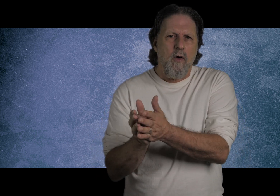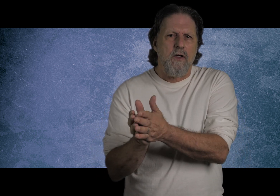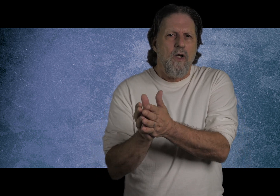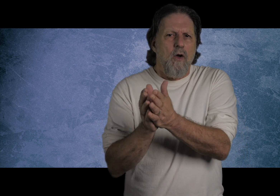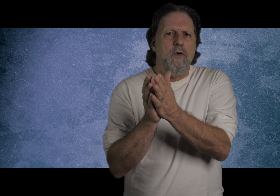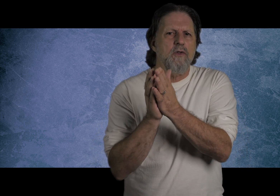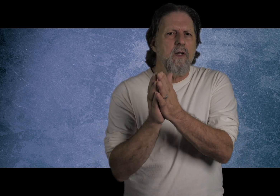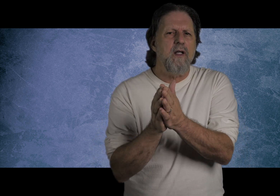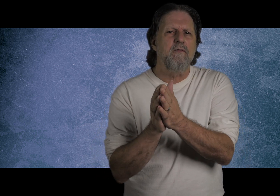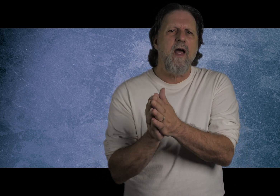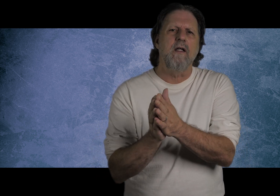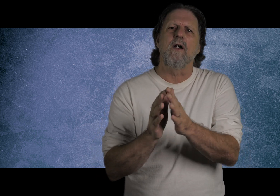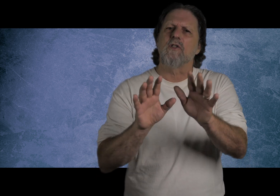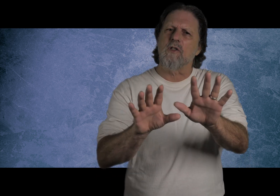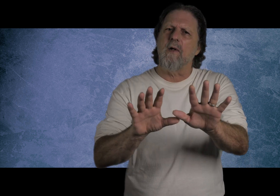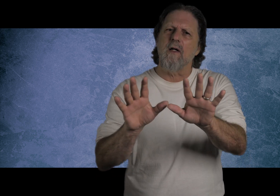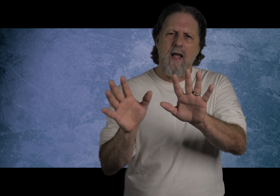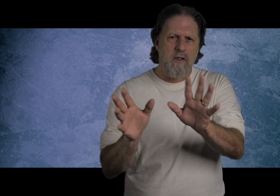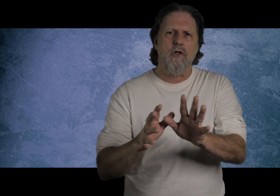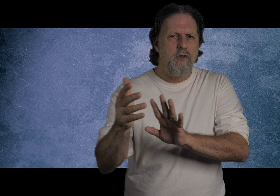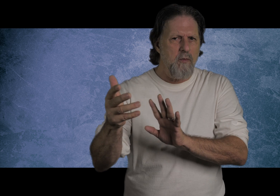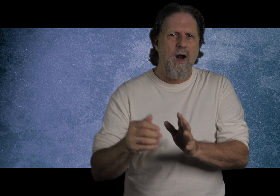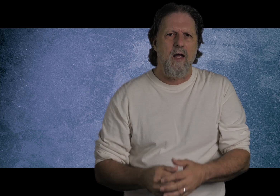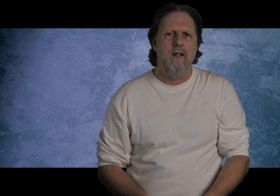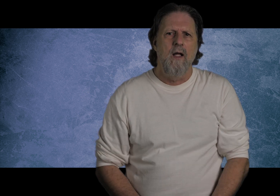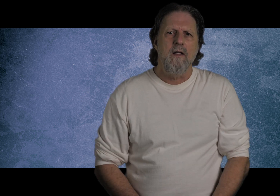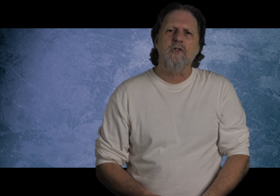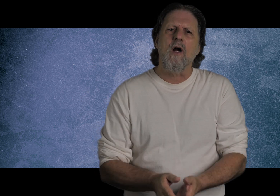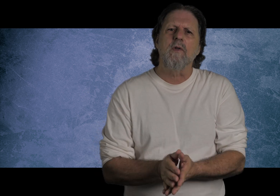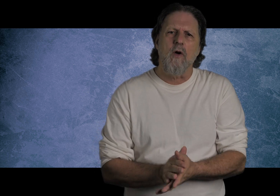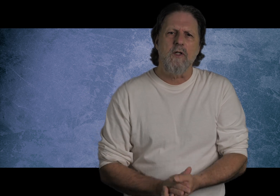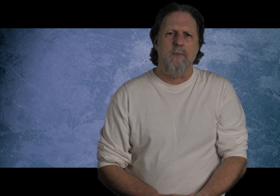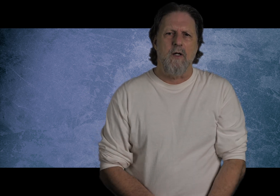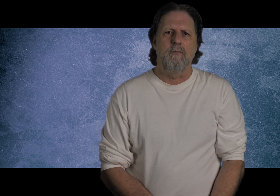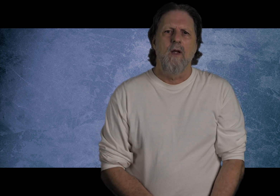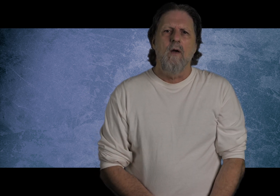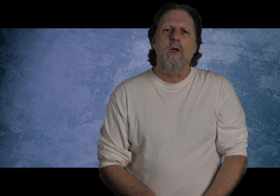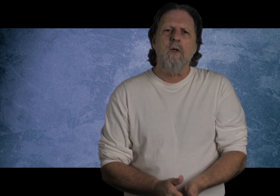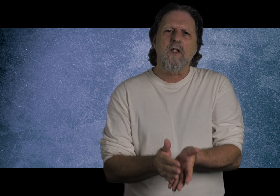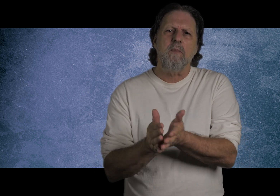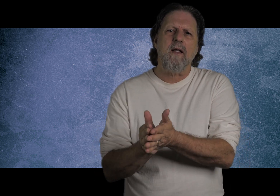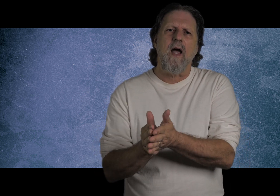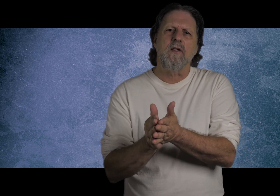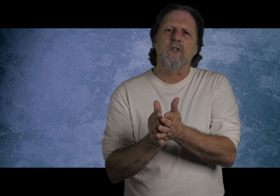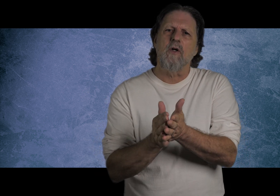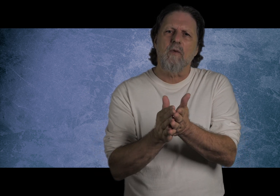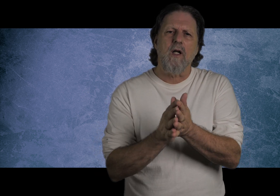notice who is doing the inviting here. It's the Spirit and the church or the Bride. Let's start with the Holy Spirit. We would expect that considering what he